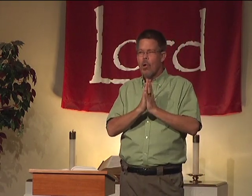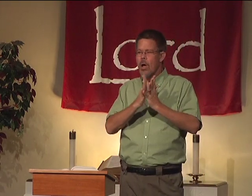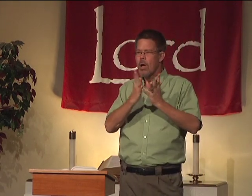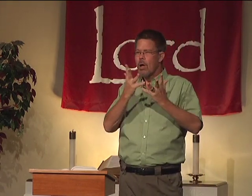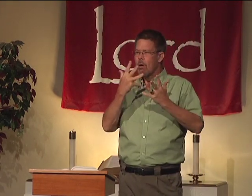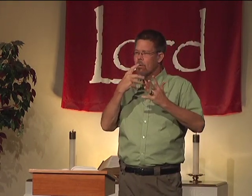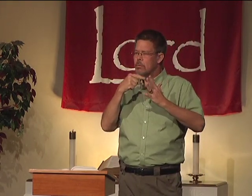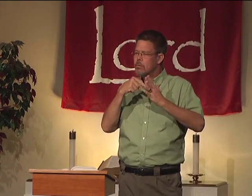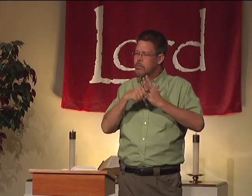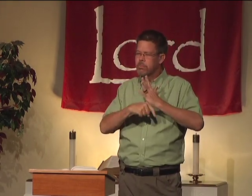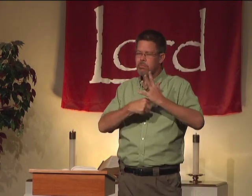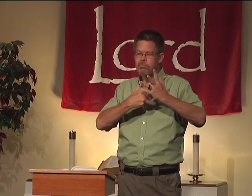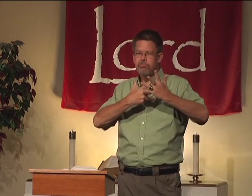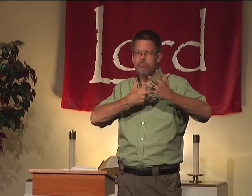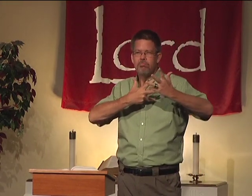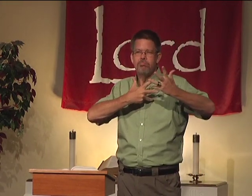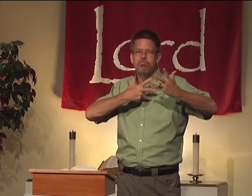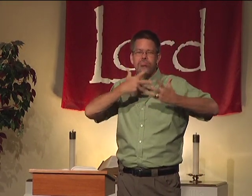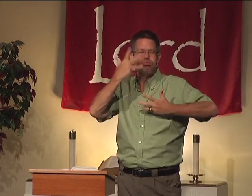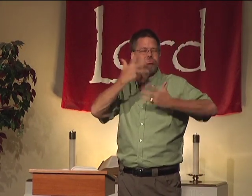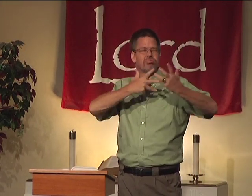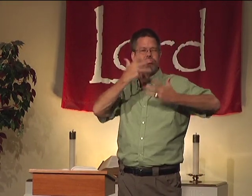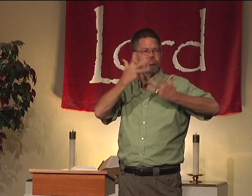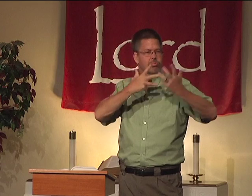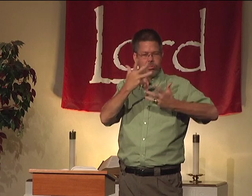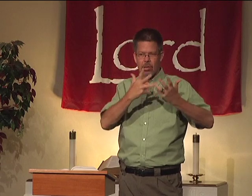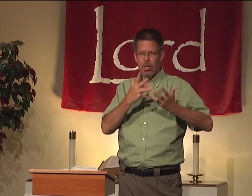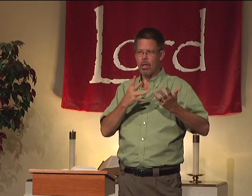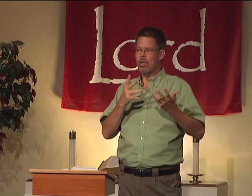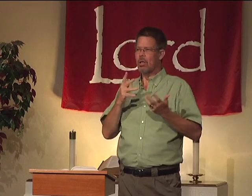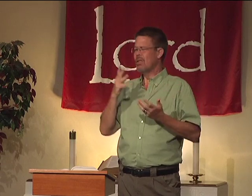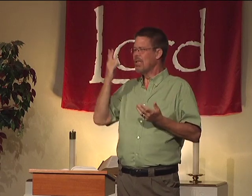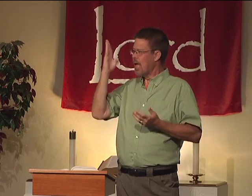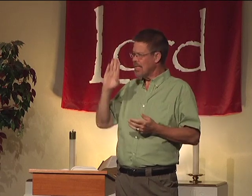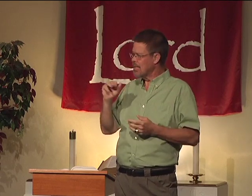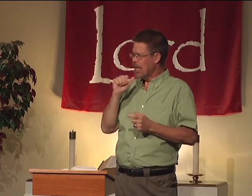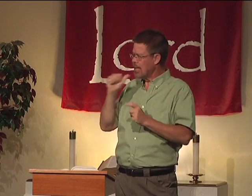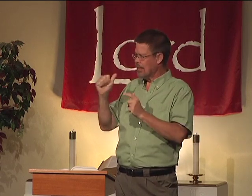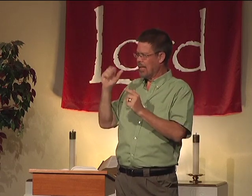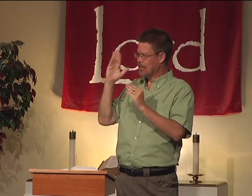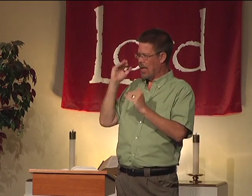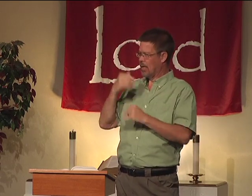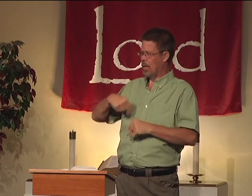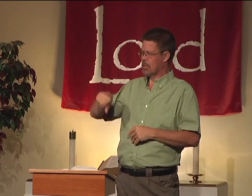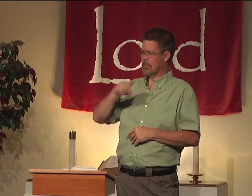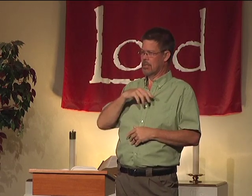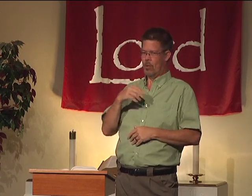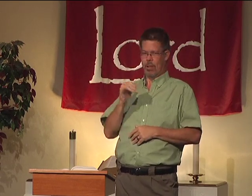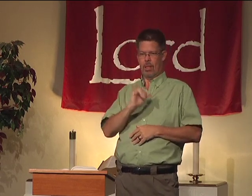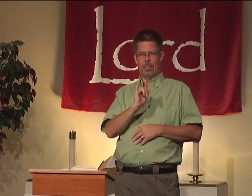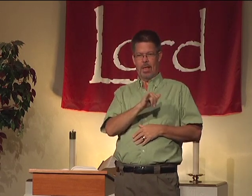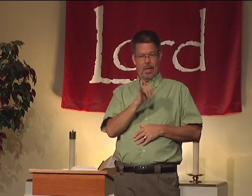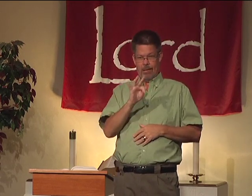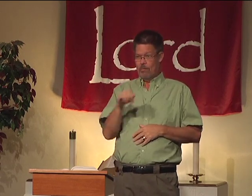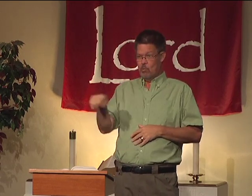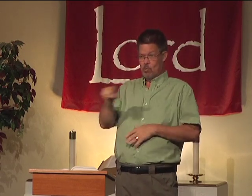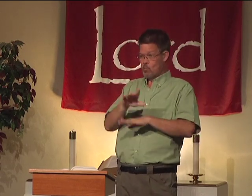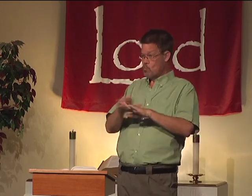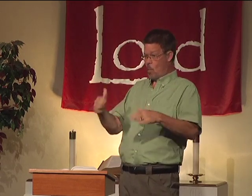so amazing at that, really deep in prayer, that interaction that we have with God. And God doesn't expect us all to